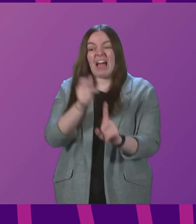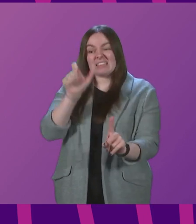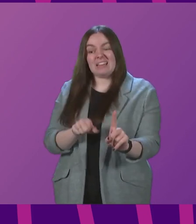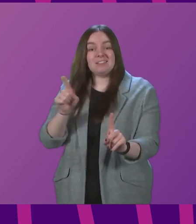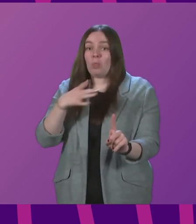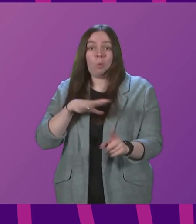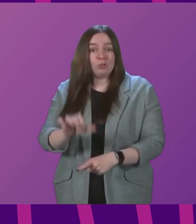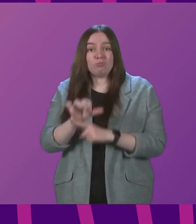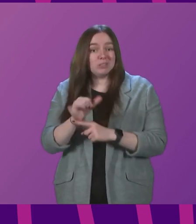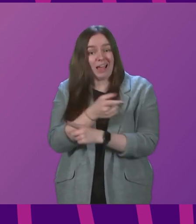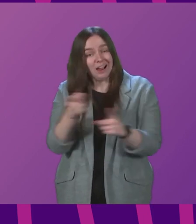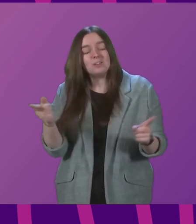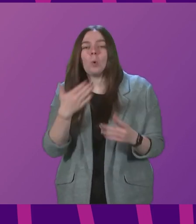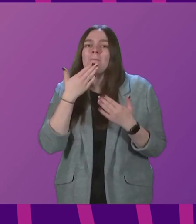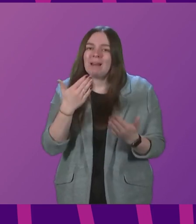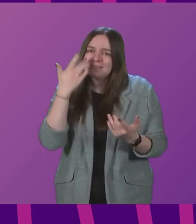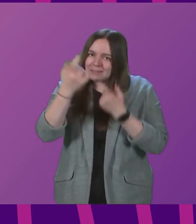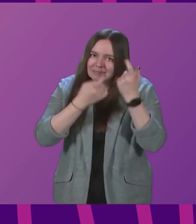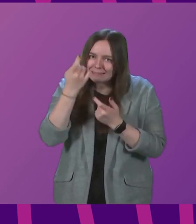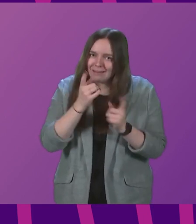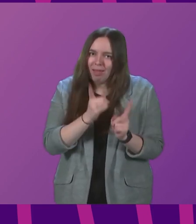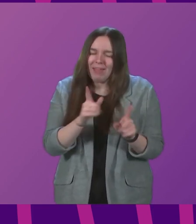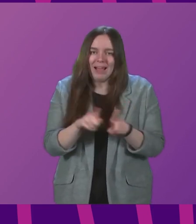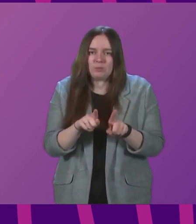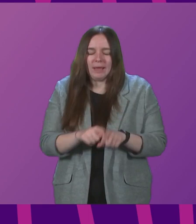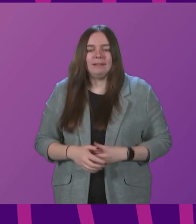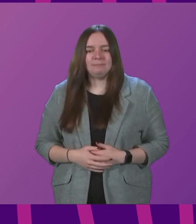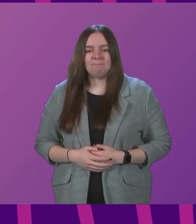want to protect you. So please consider doing that as well.